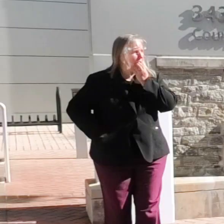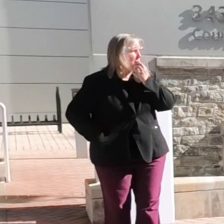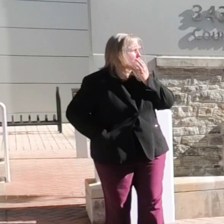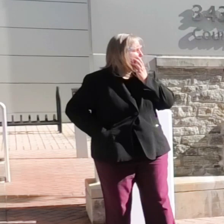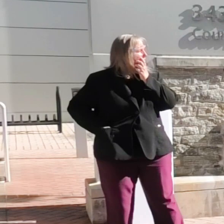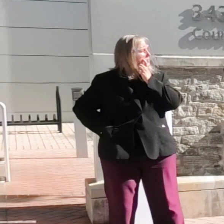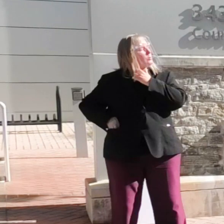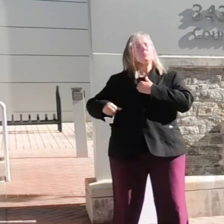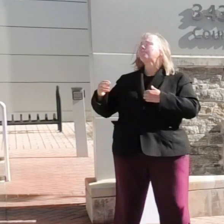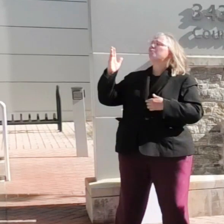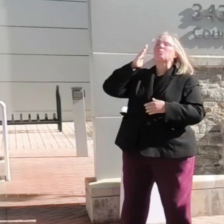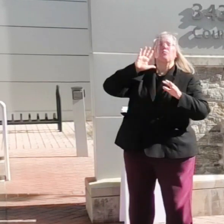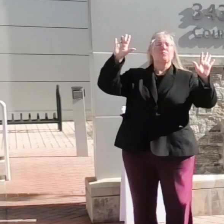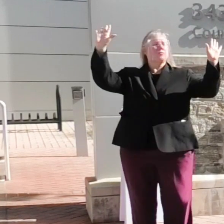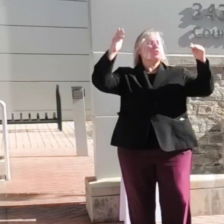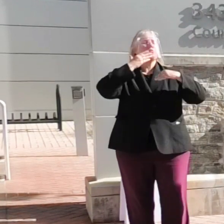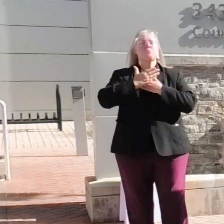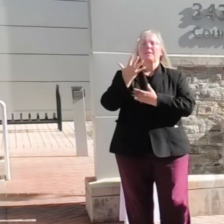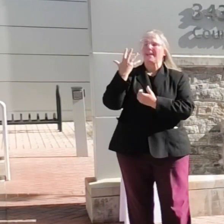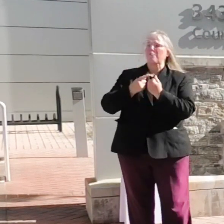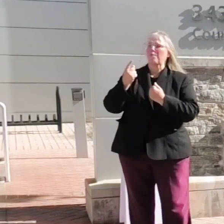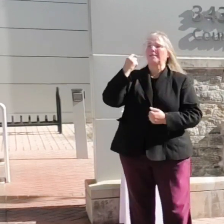Good morning everyone.